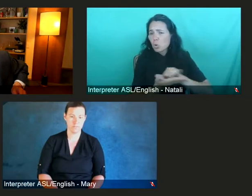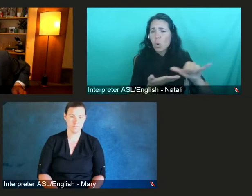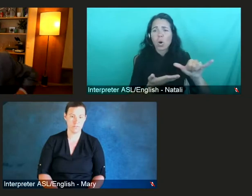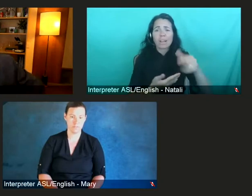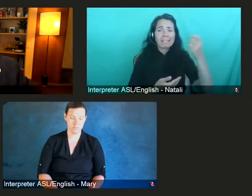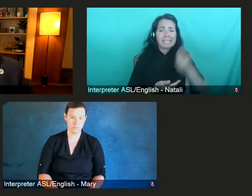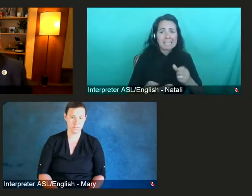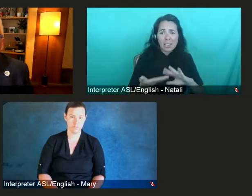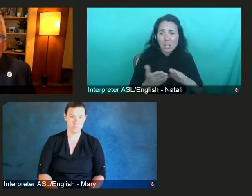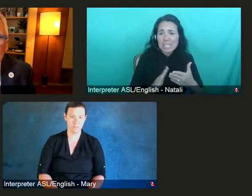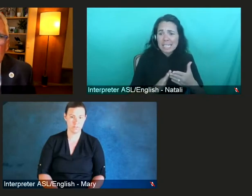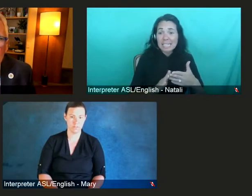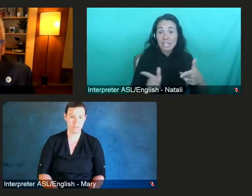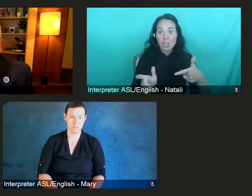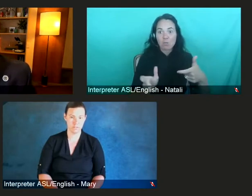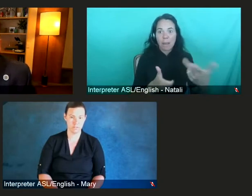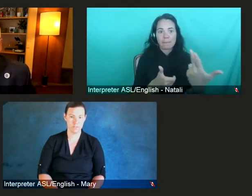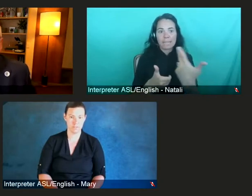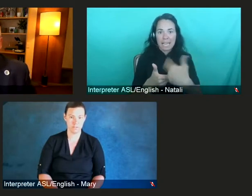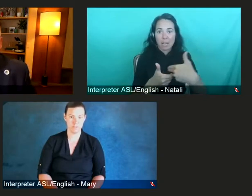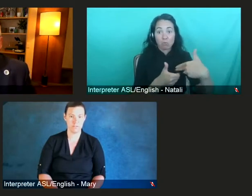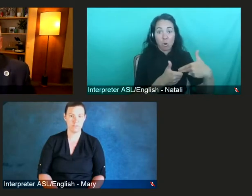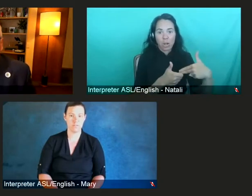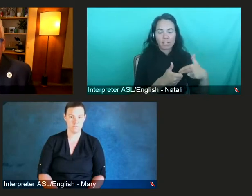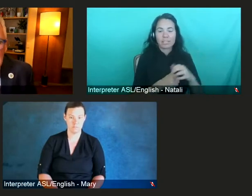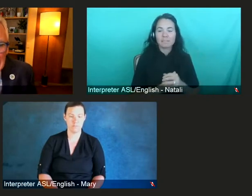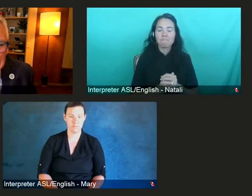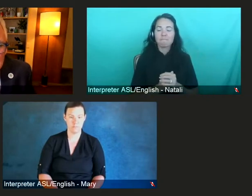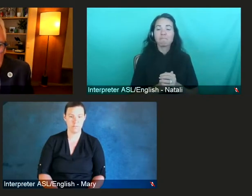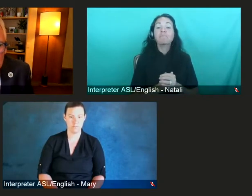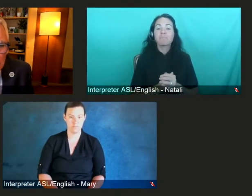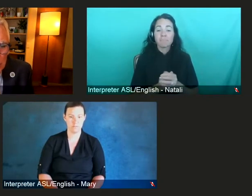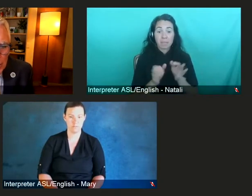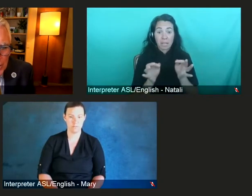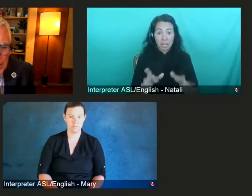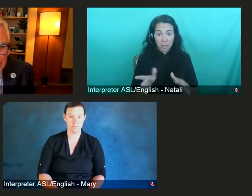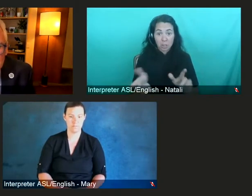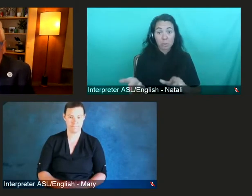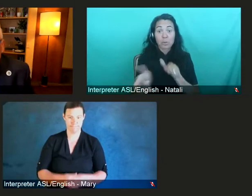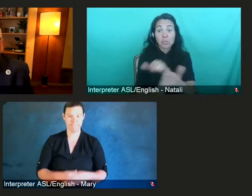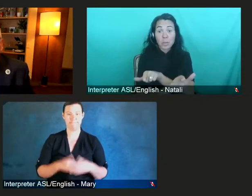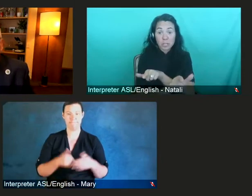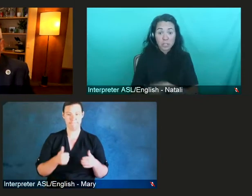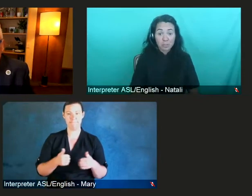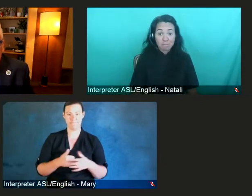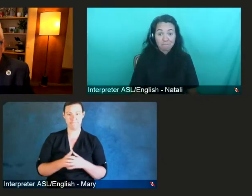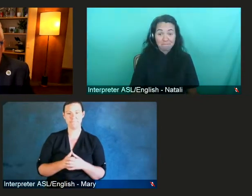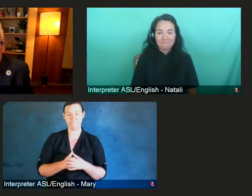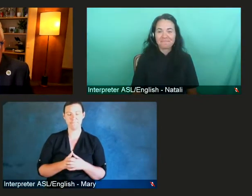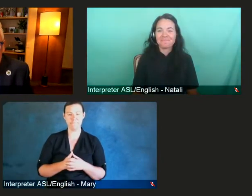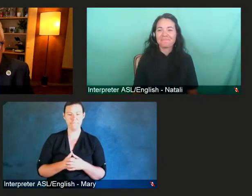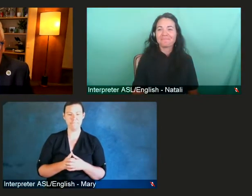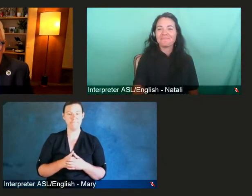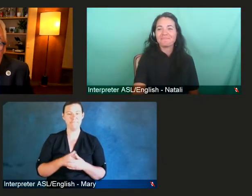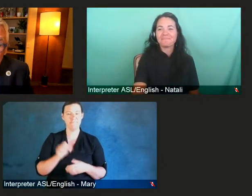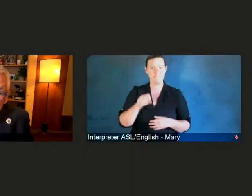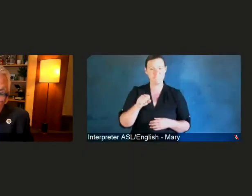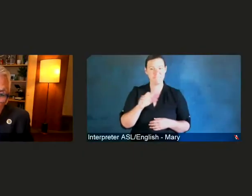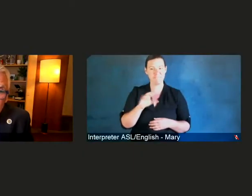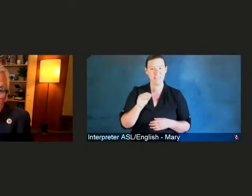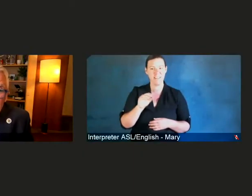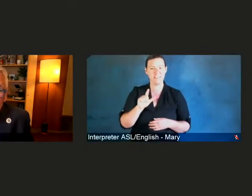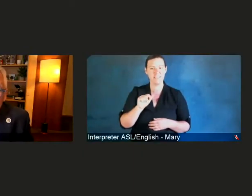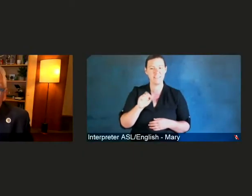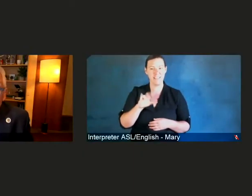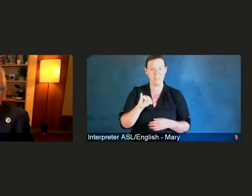who rapidly enrolled the trial and participated in the trial. And Larry, one of the things that you did with ACTG, and I think